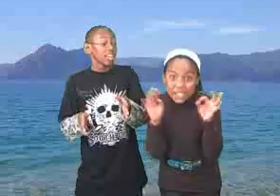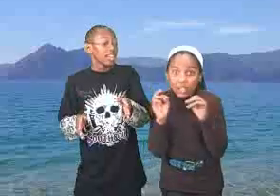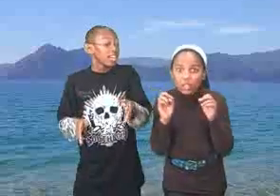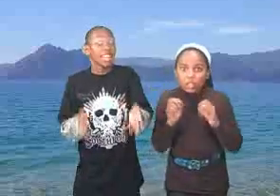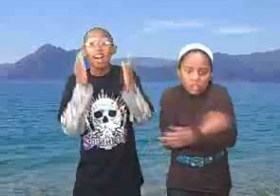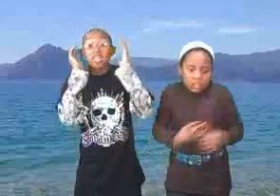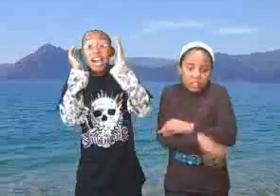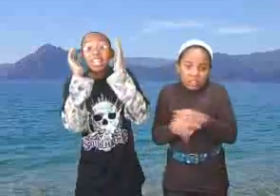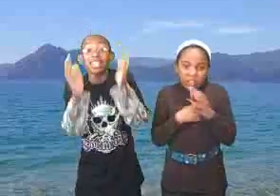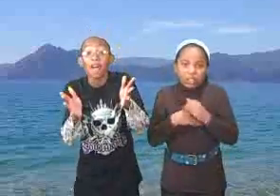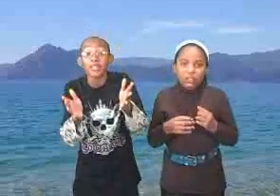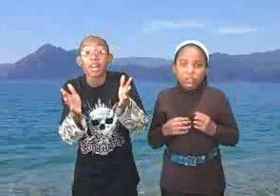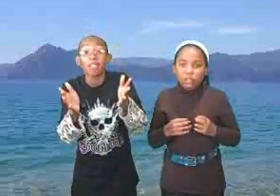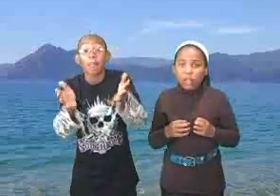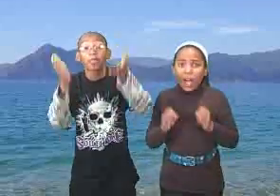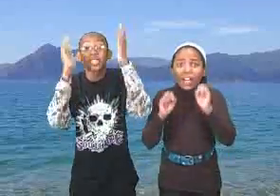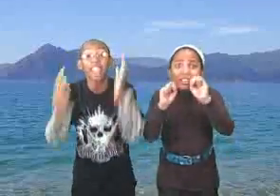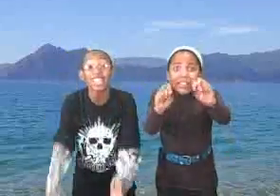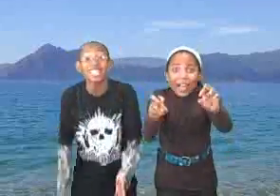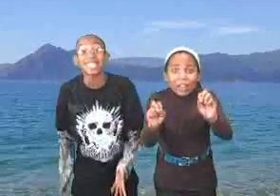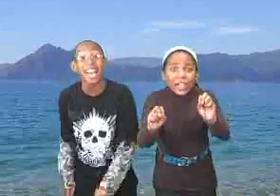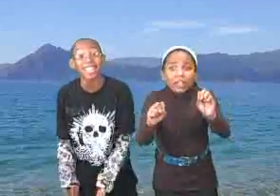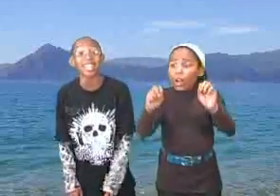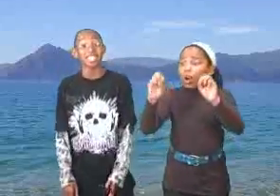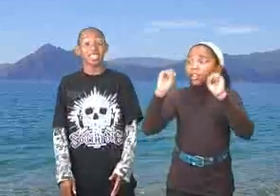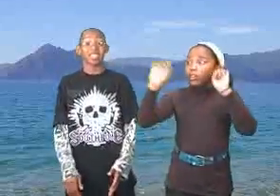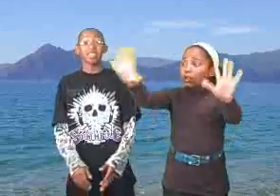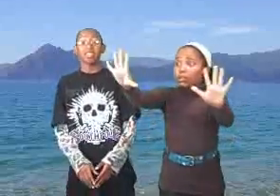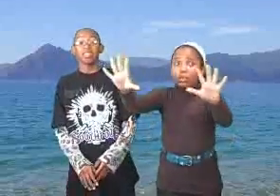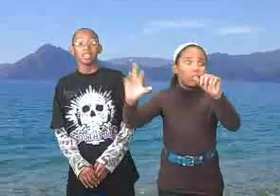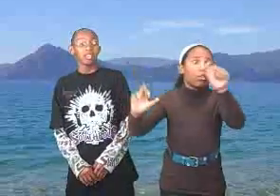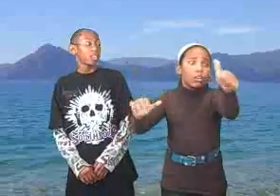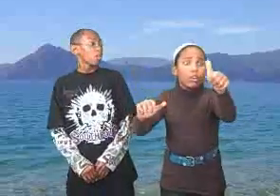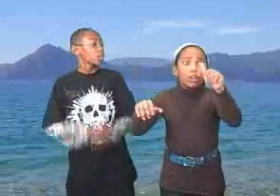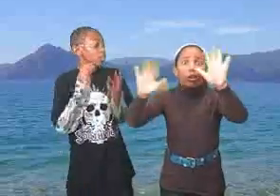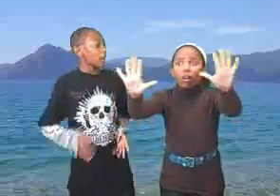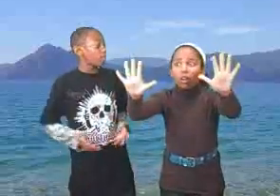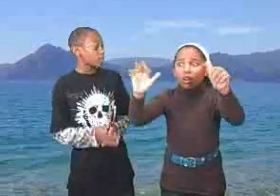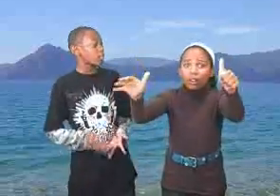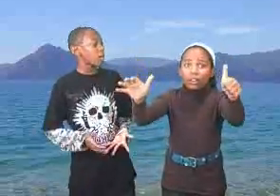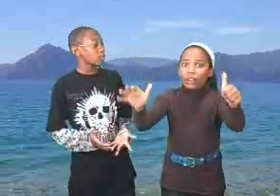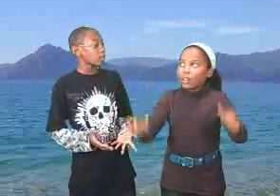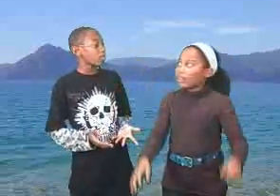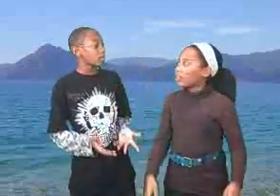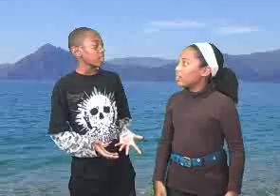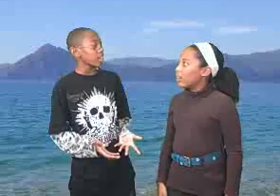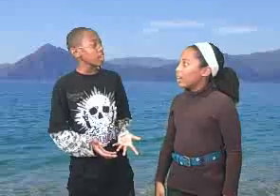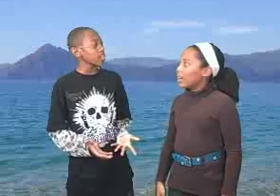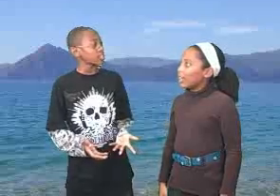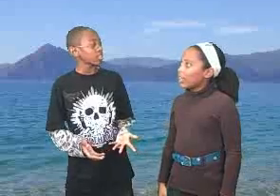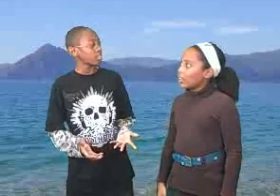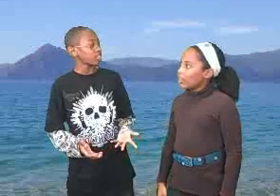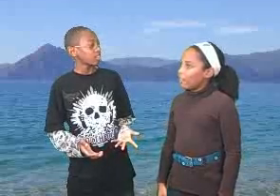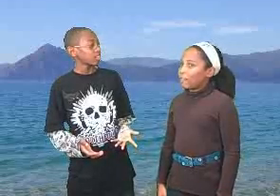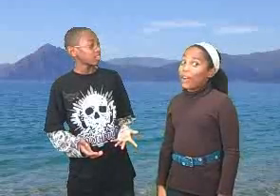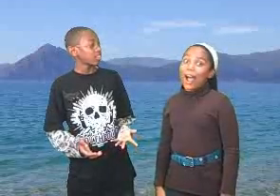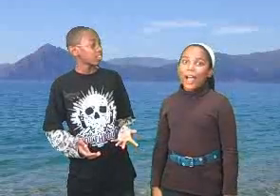He held 11 of them for 11 seconds. Would you stop interrupting me, please? Fine.